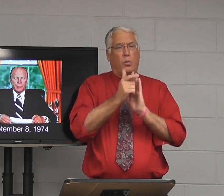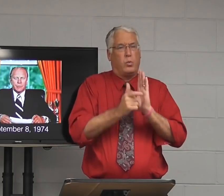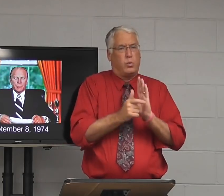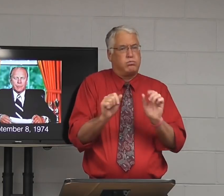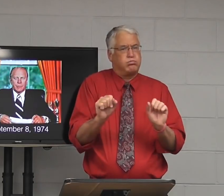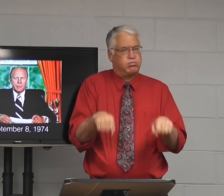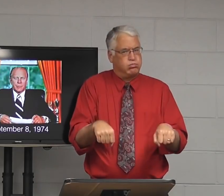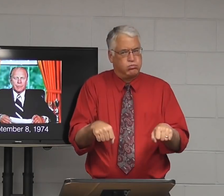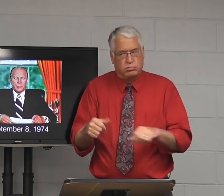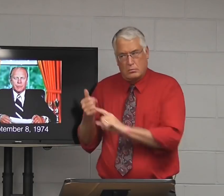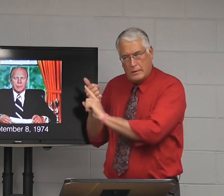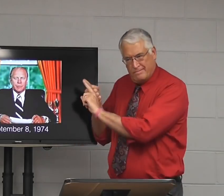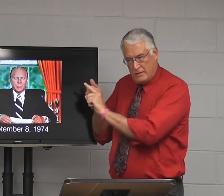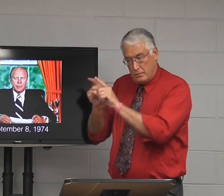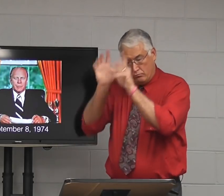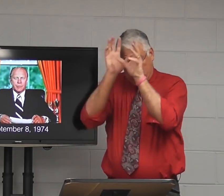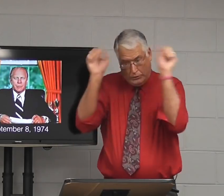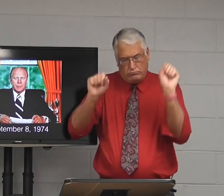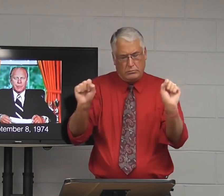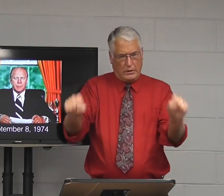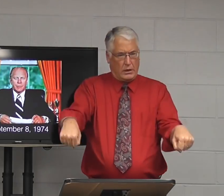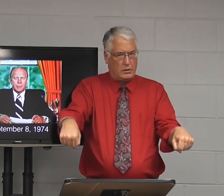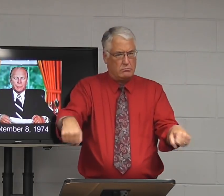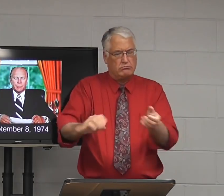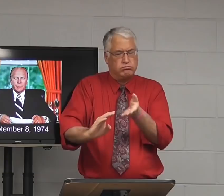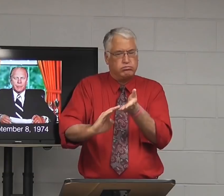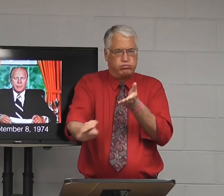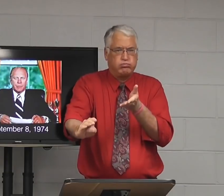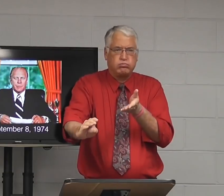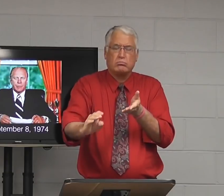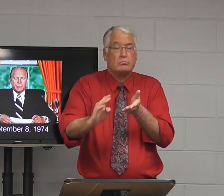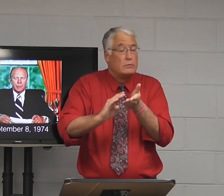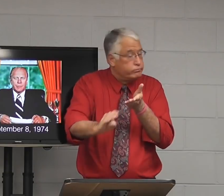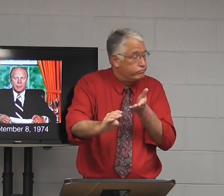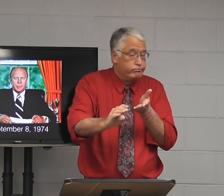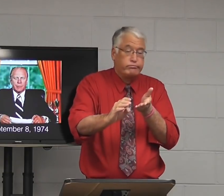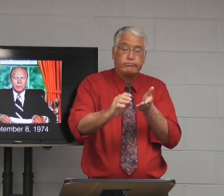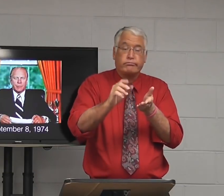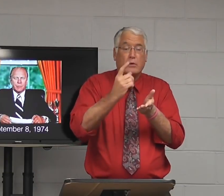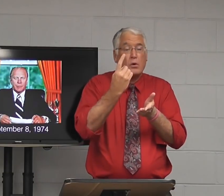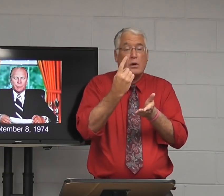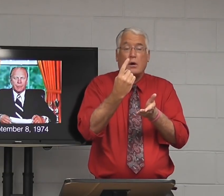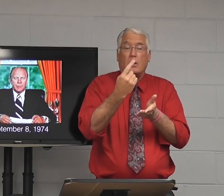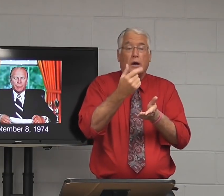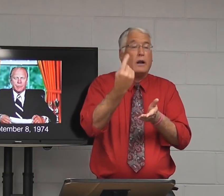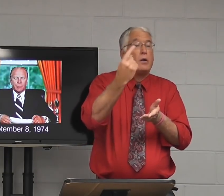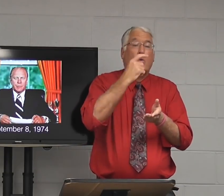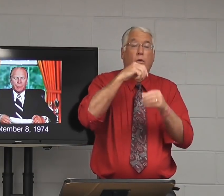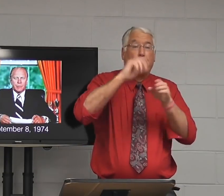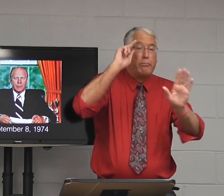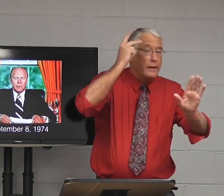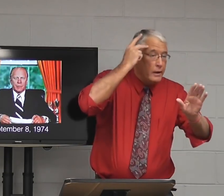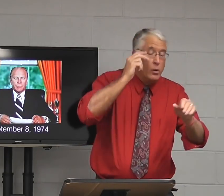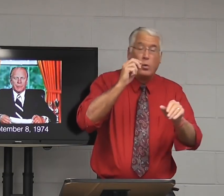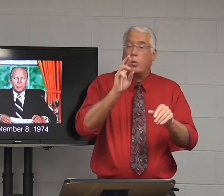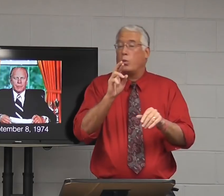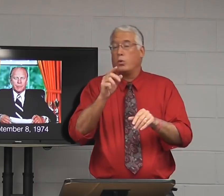By law, President Ford could do that. He could pardon anyone in